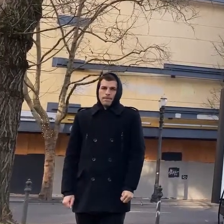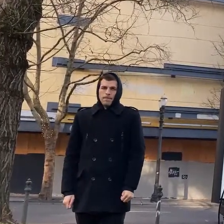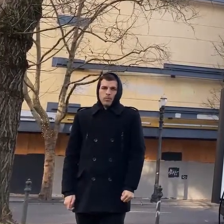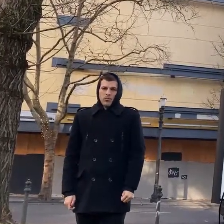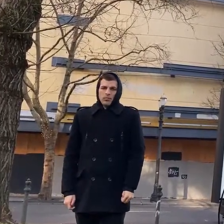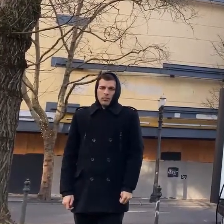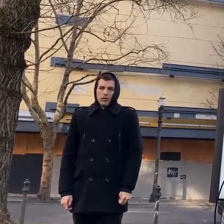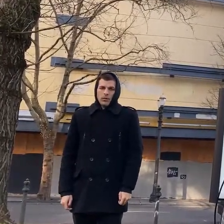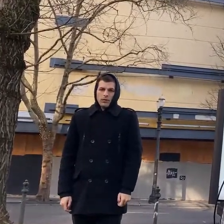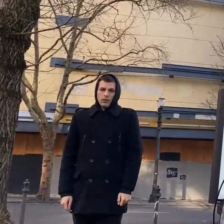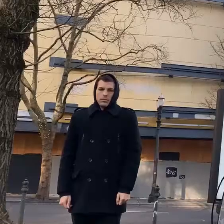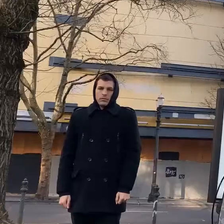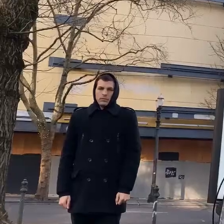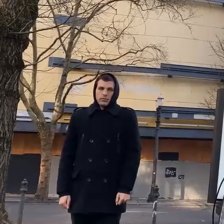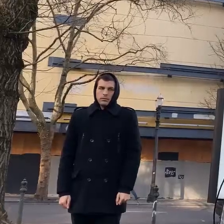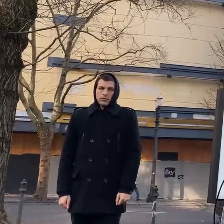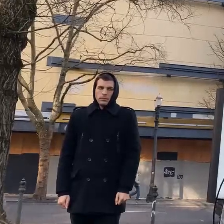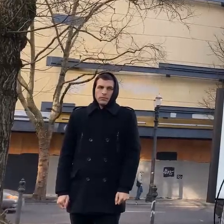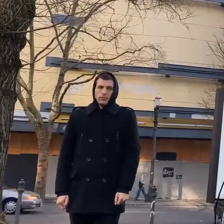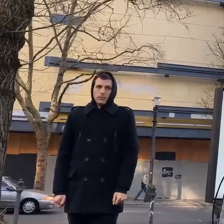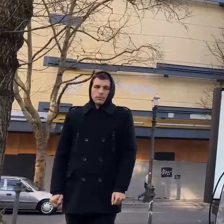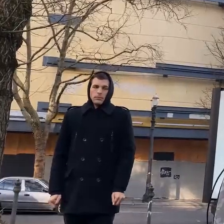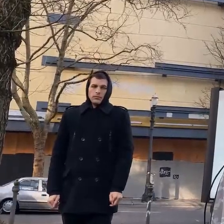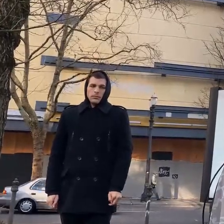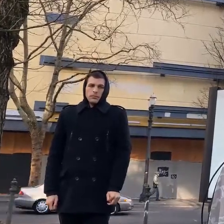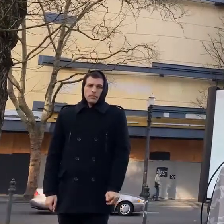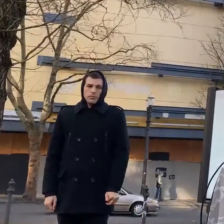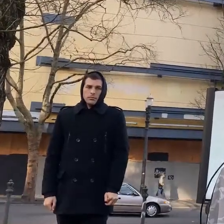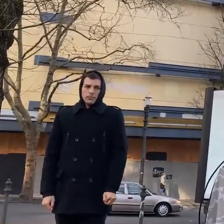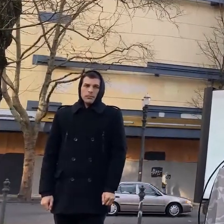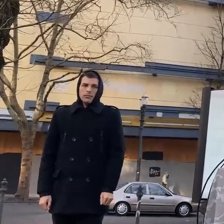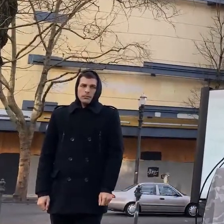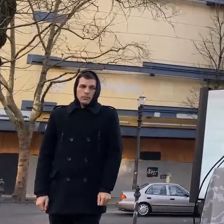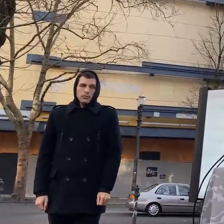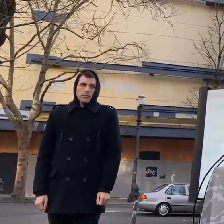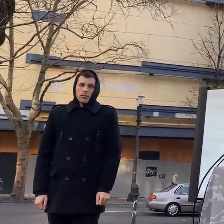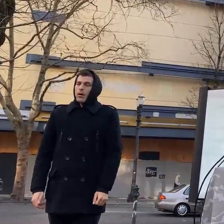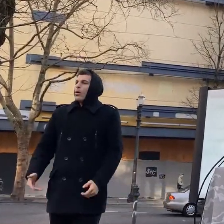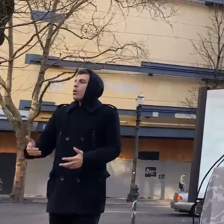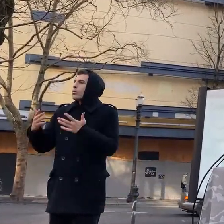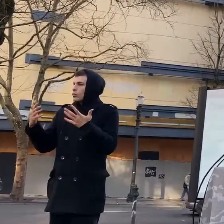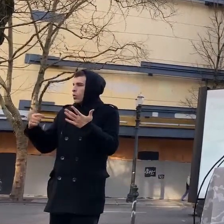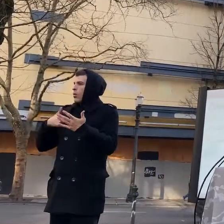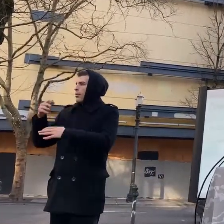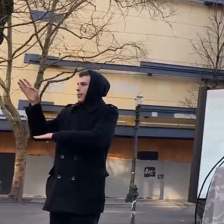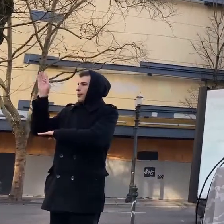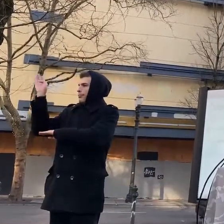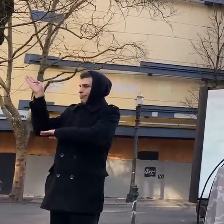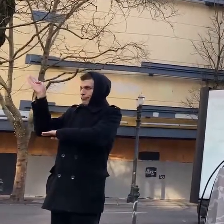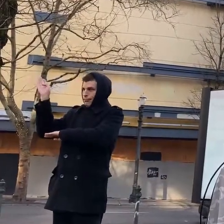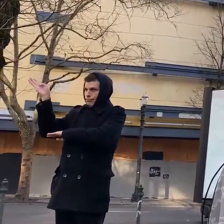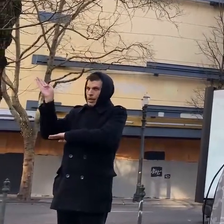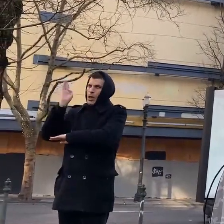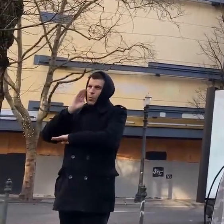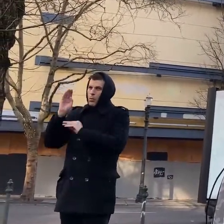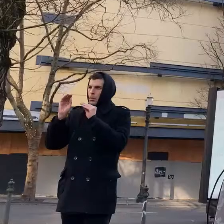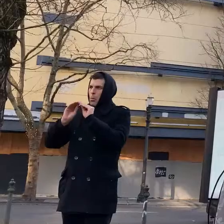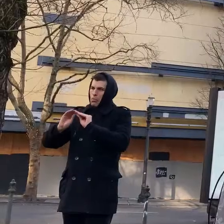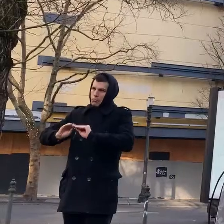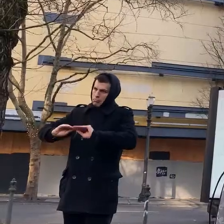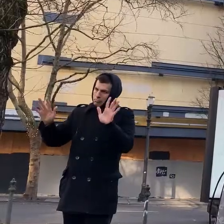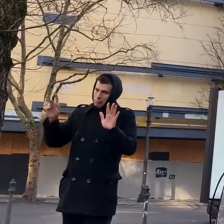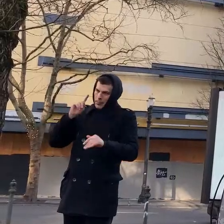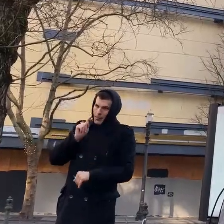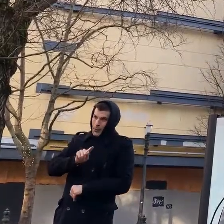hi everybody uh good morning so my name is dr juniper l simonis um i use they them